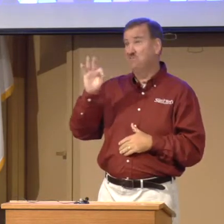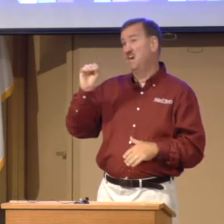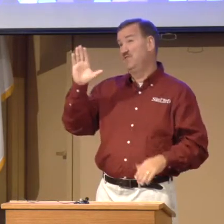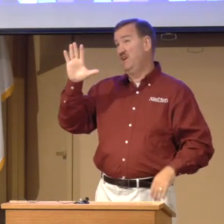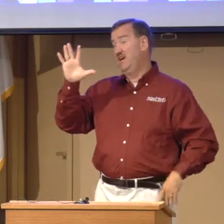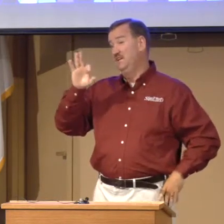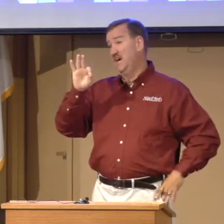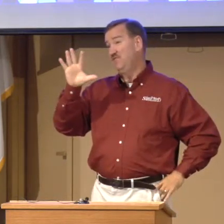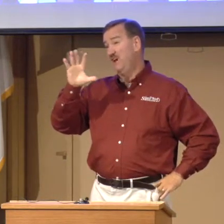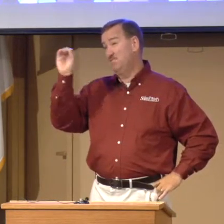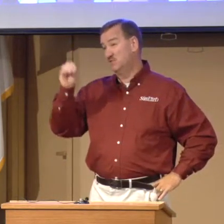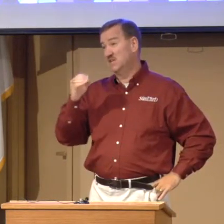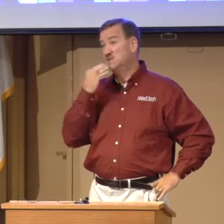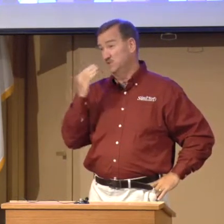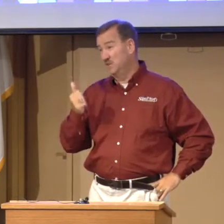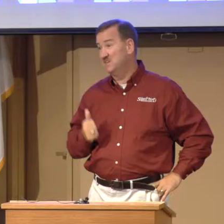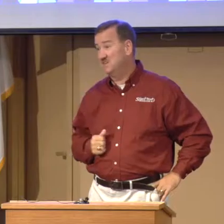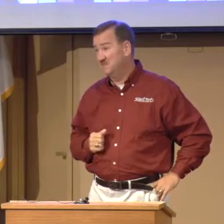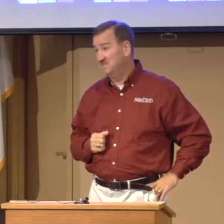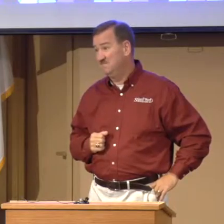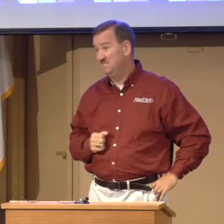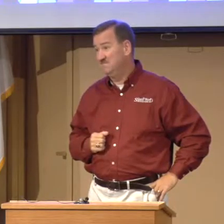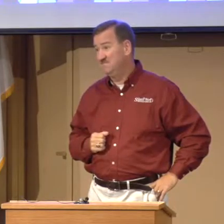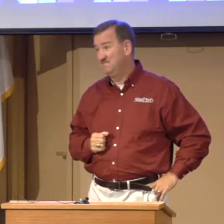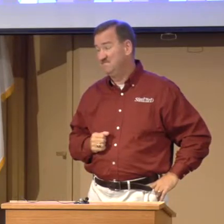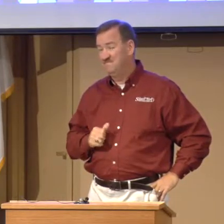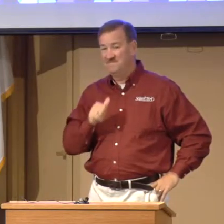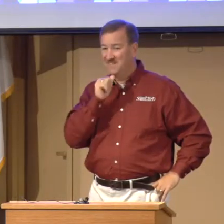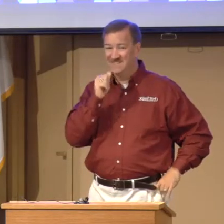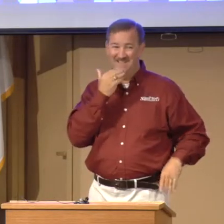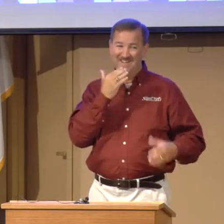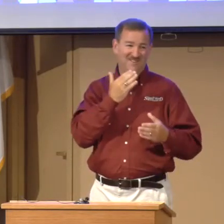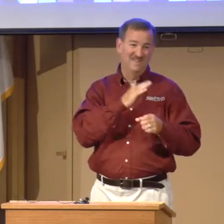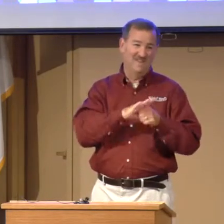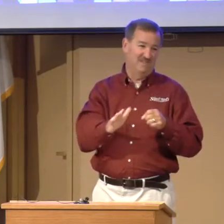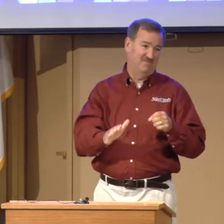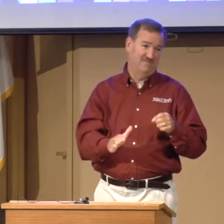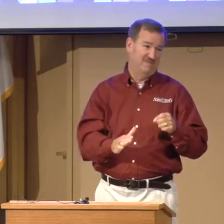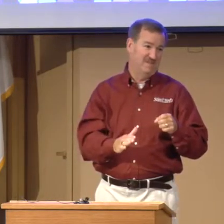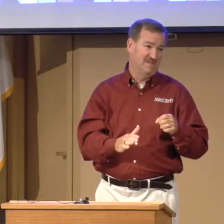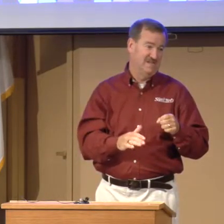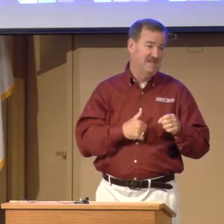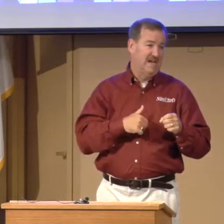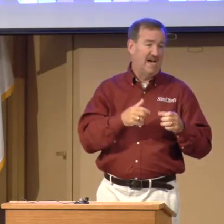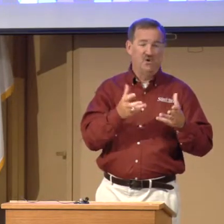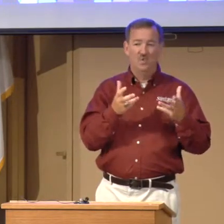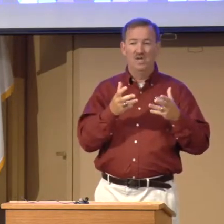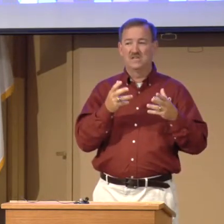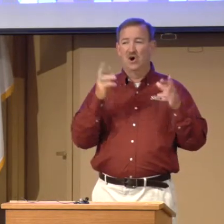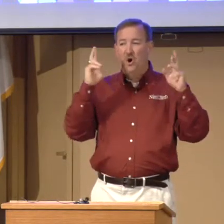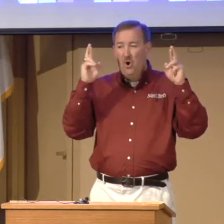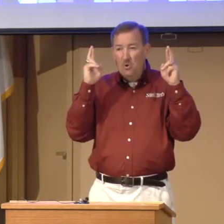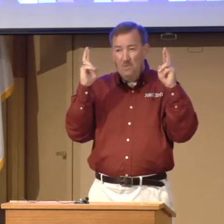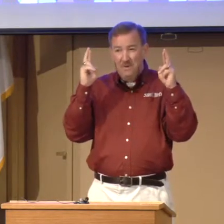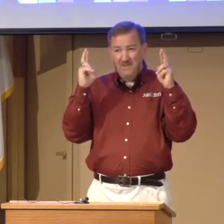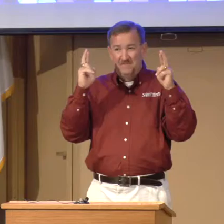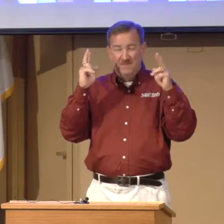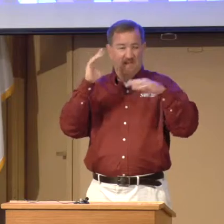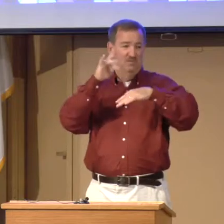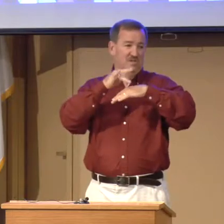95% is pretty good. It's not good enough. I don't want to hope that I'm going to